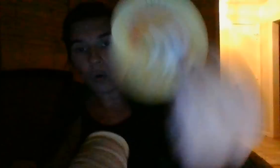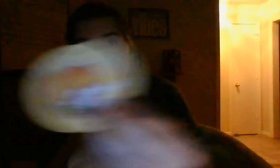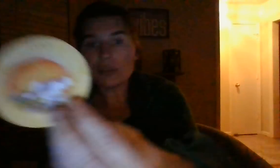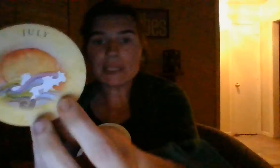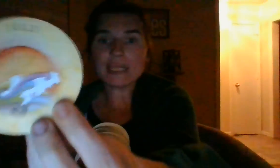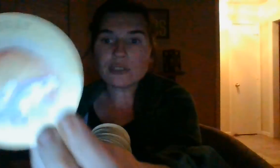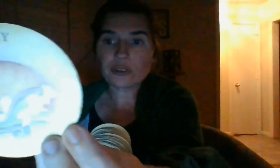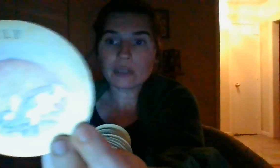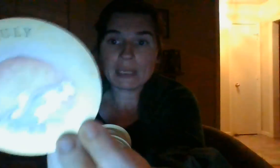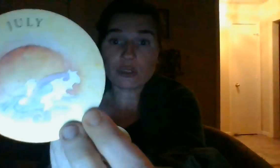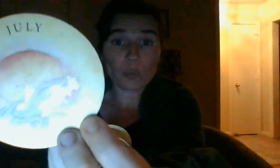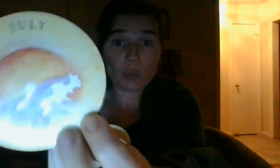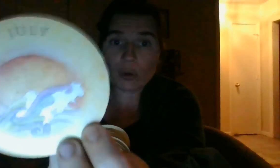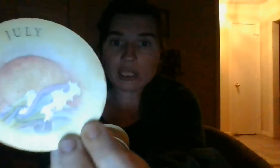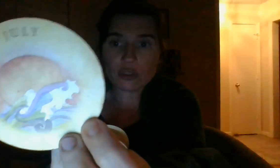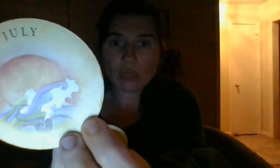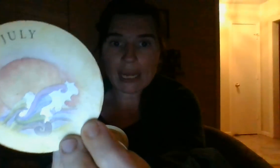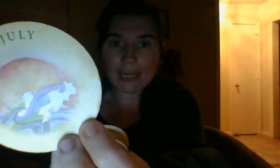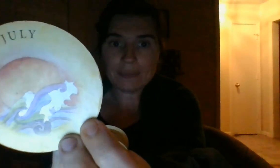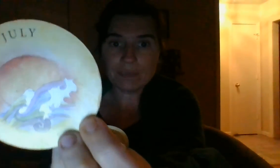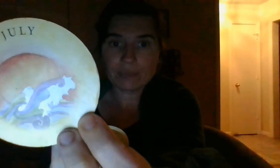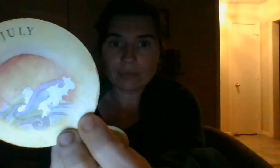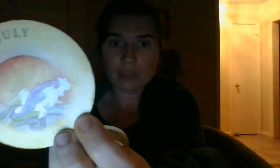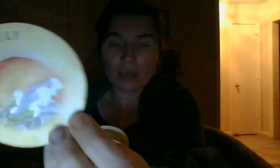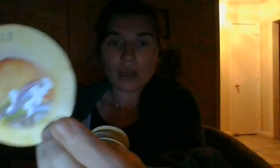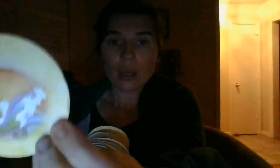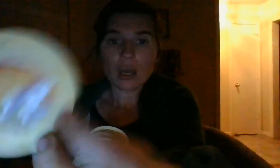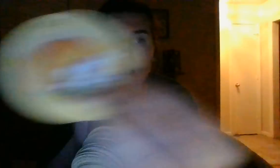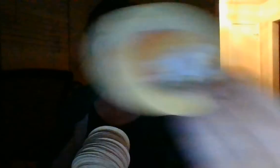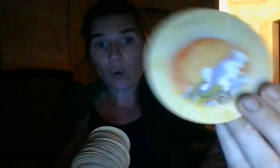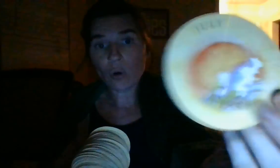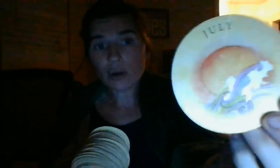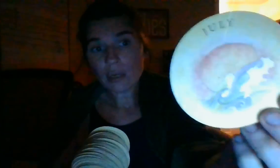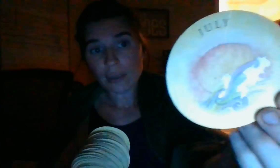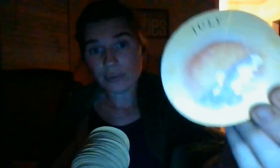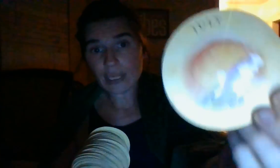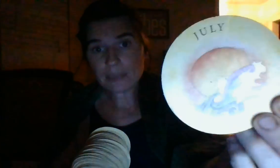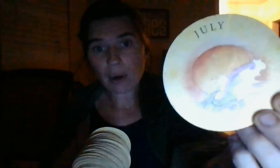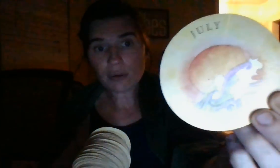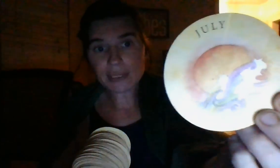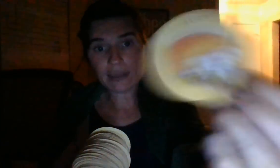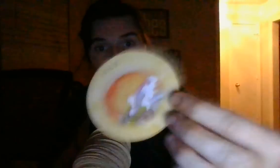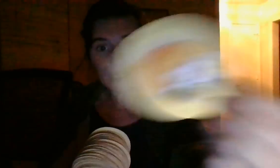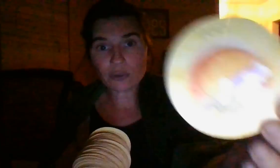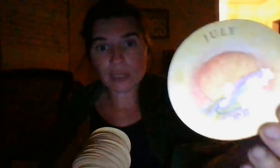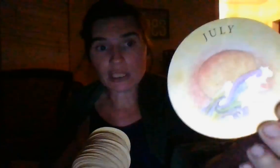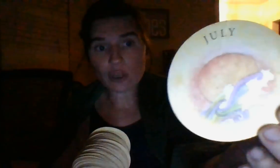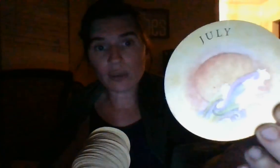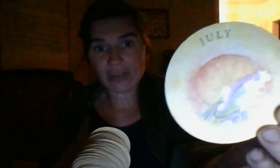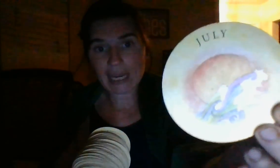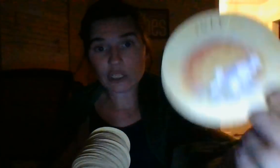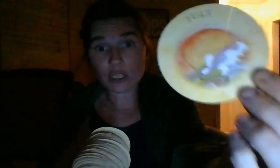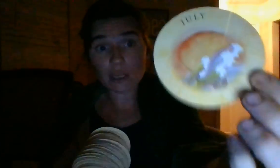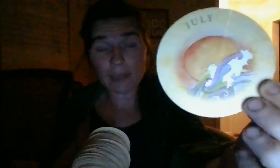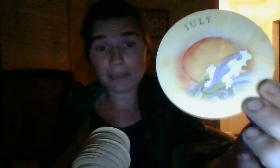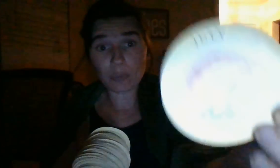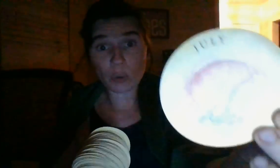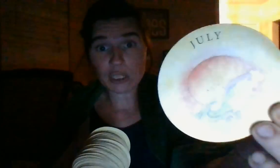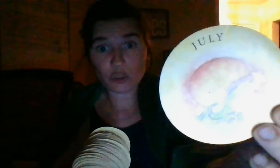Or, the sister could be born in July. Or, this person, the sister that stole the vacation, could be born in